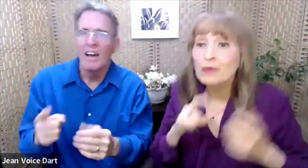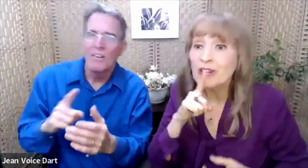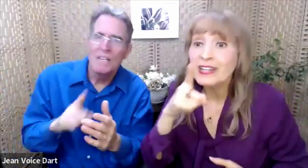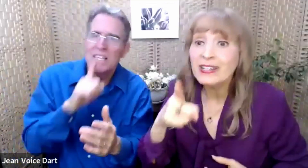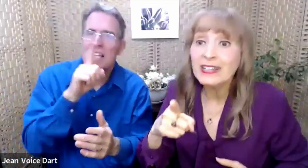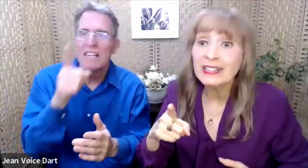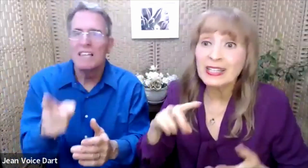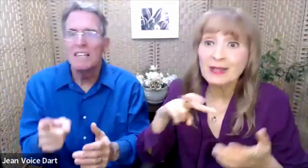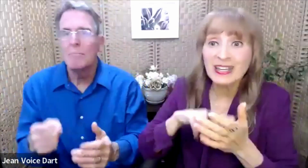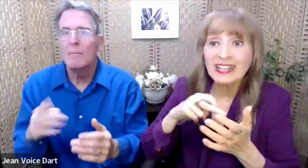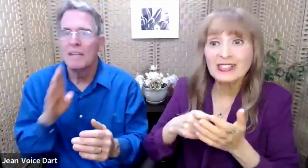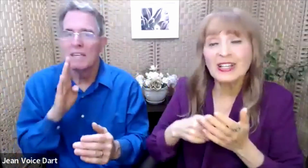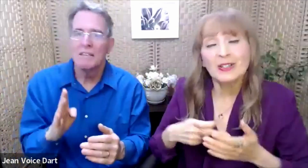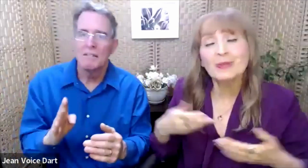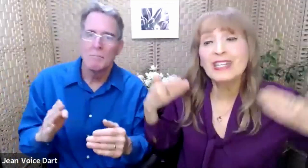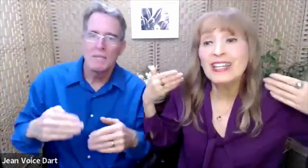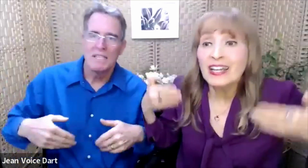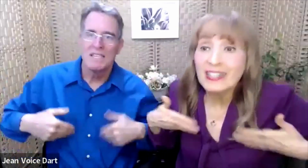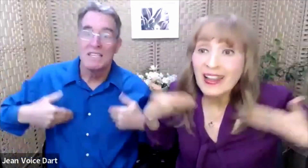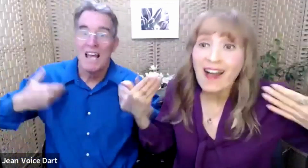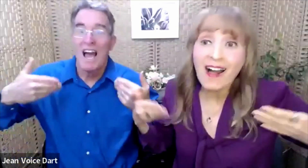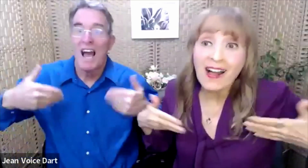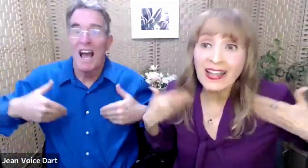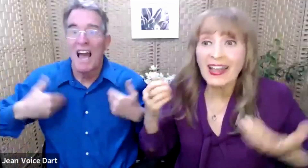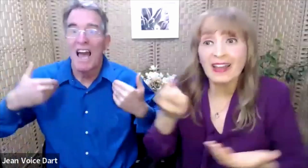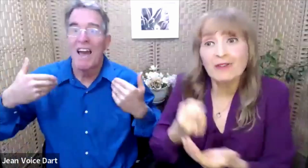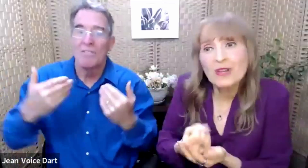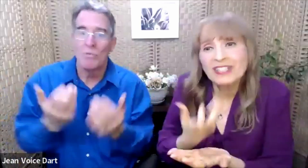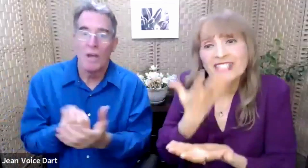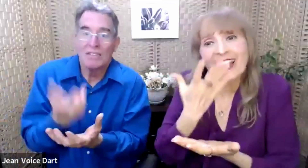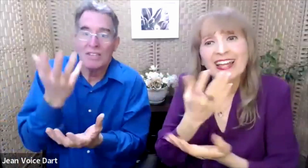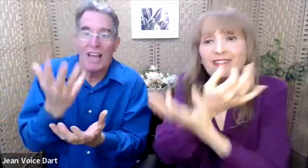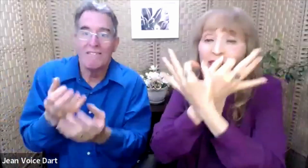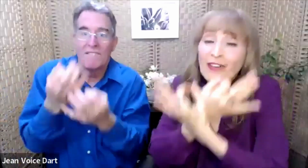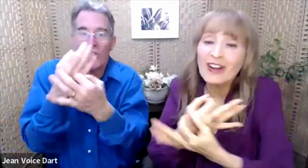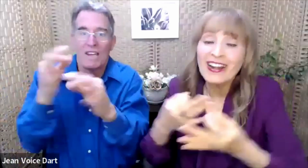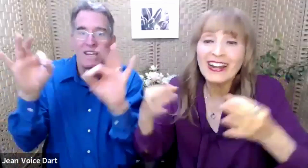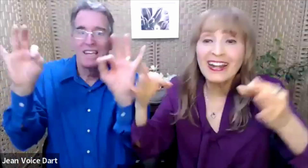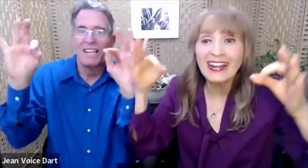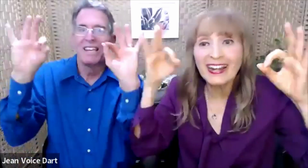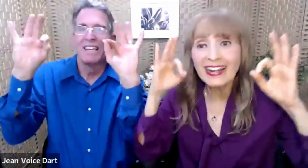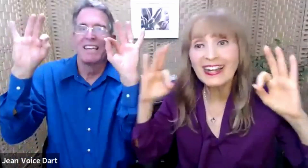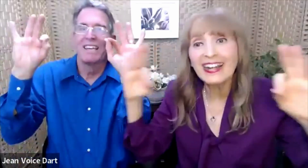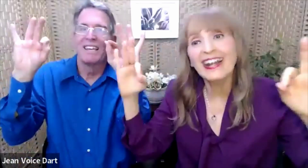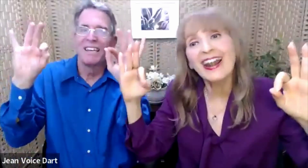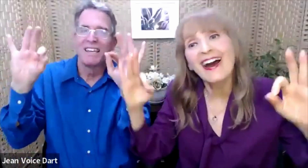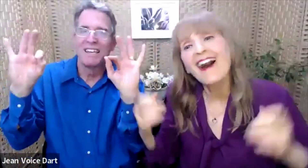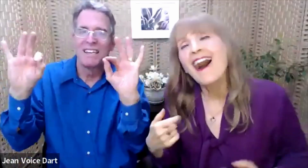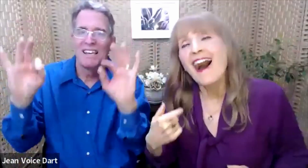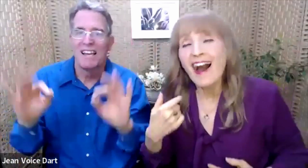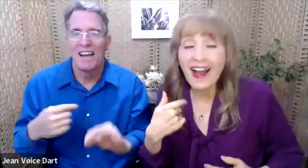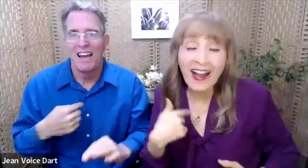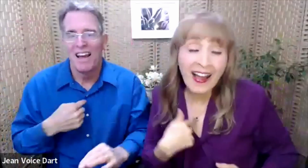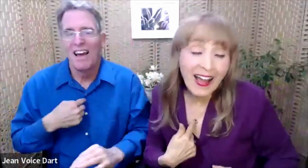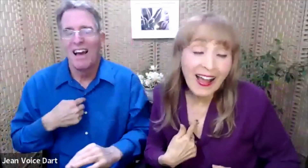really means to be young and rich and free. I